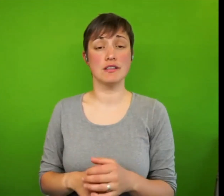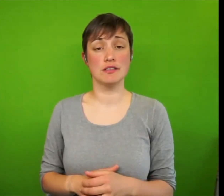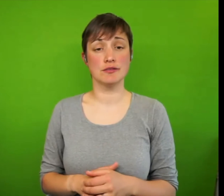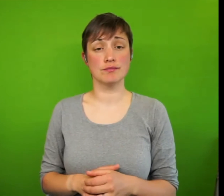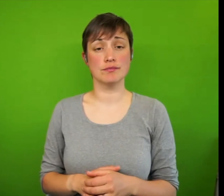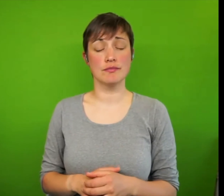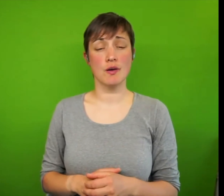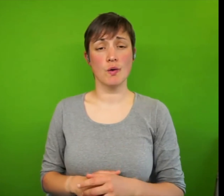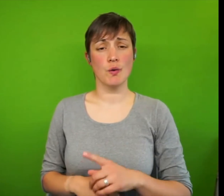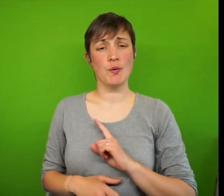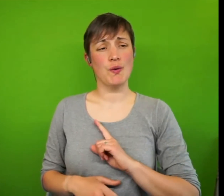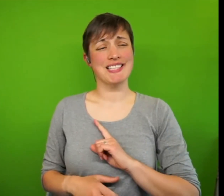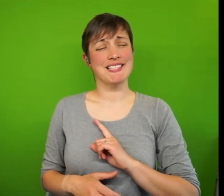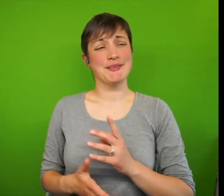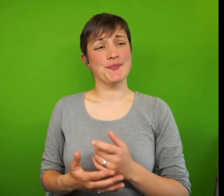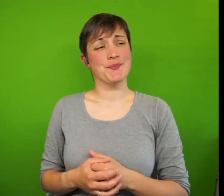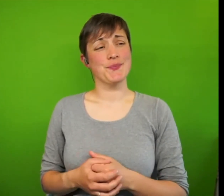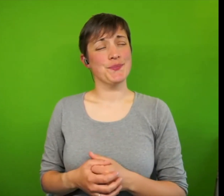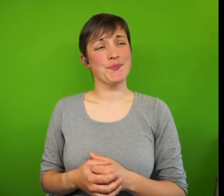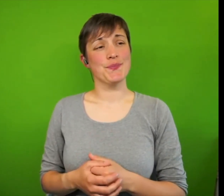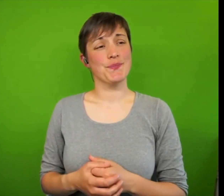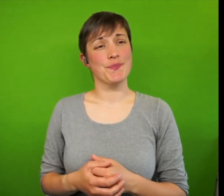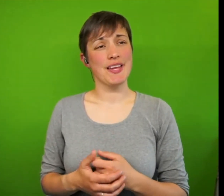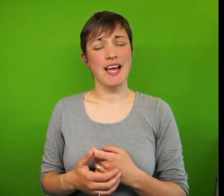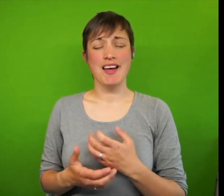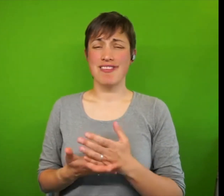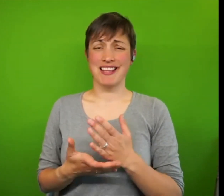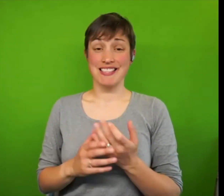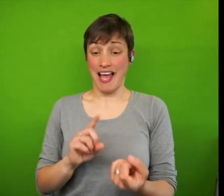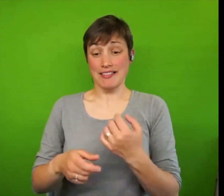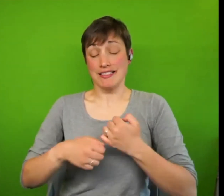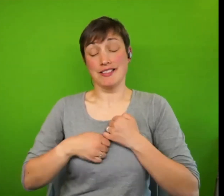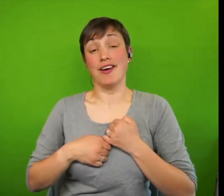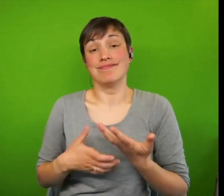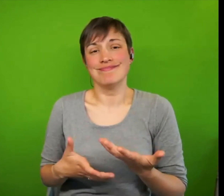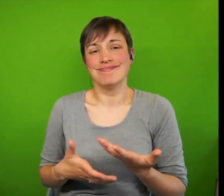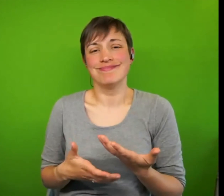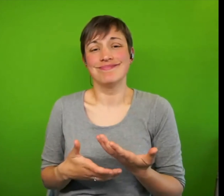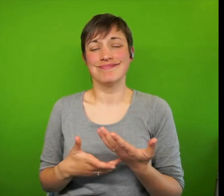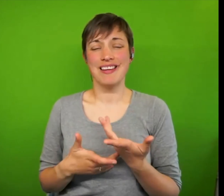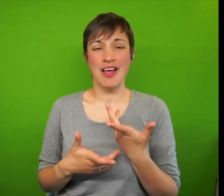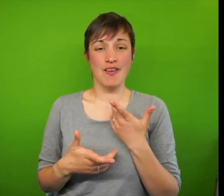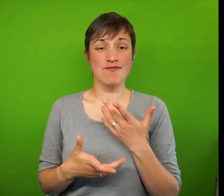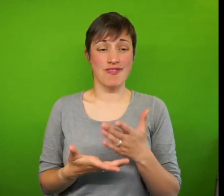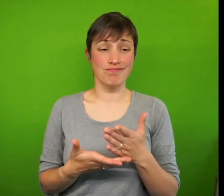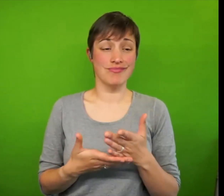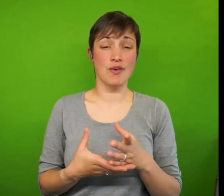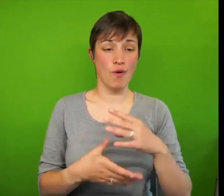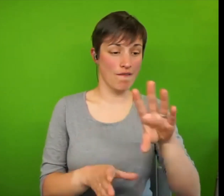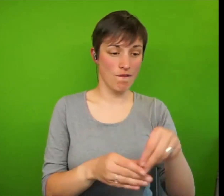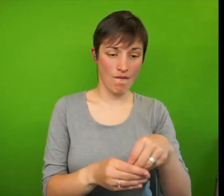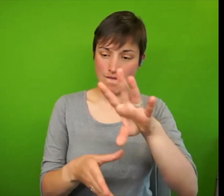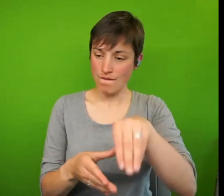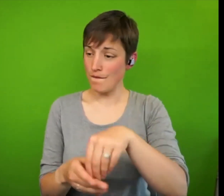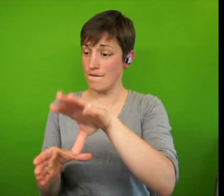Because I don't think there's a kind of, I mean, in a sense, that's my answer, I suppose, is involvement of the people with whom you're